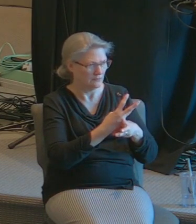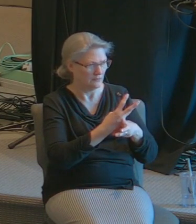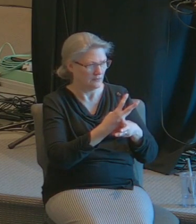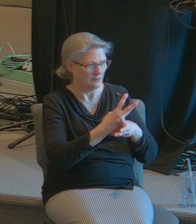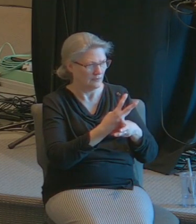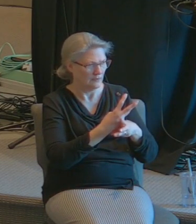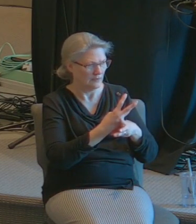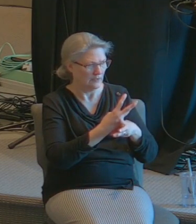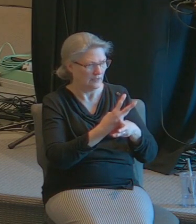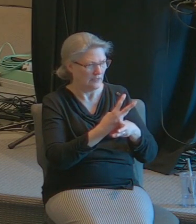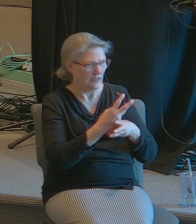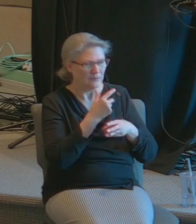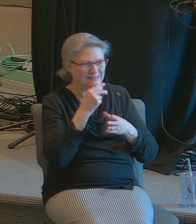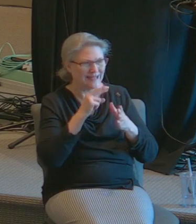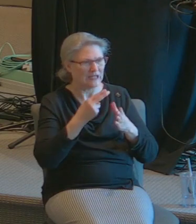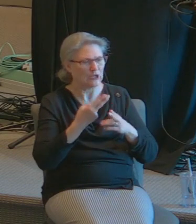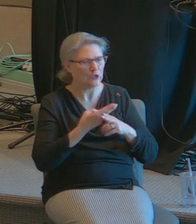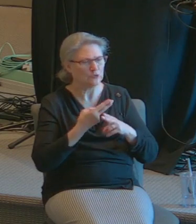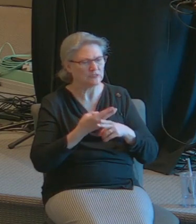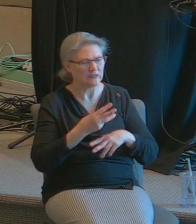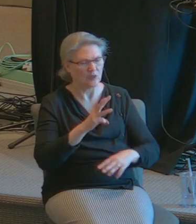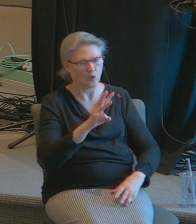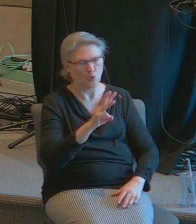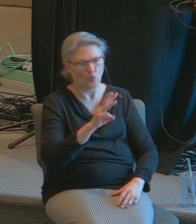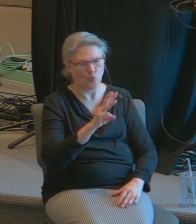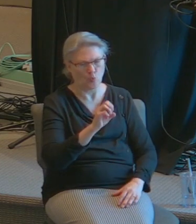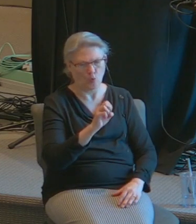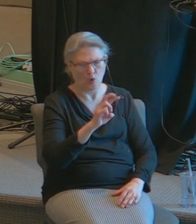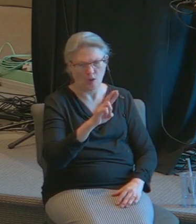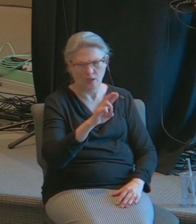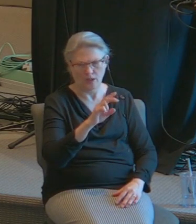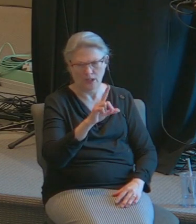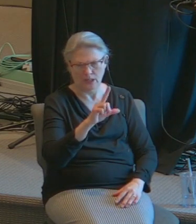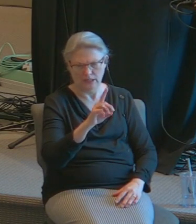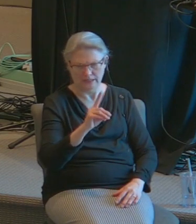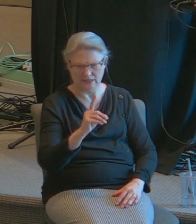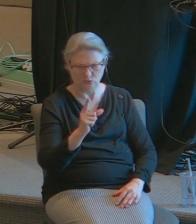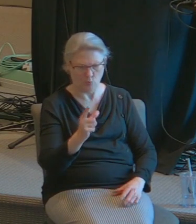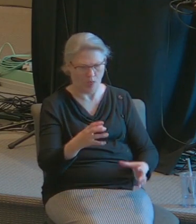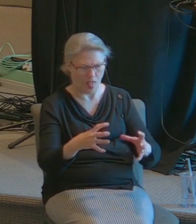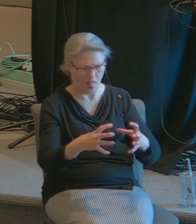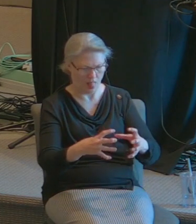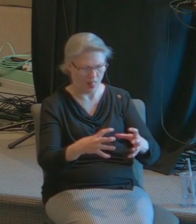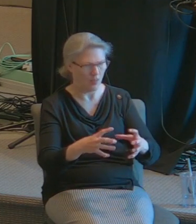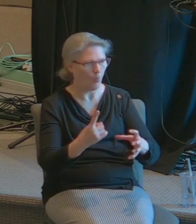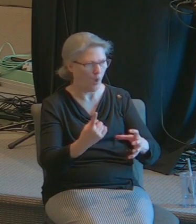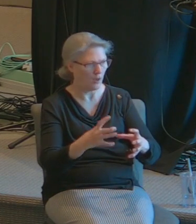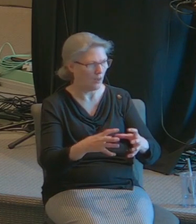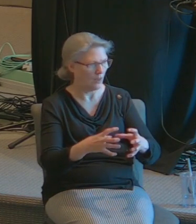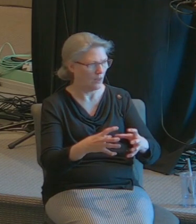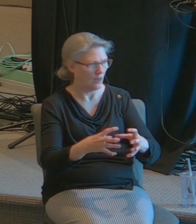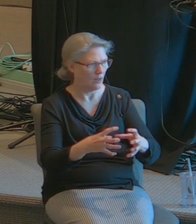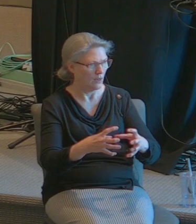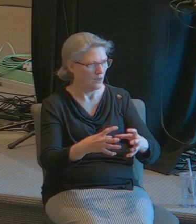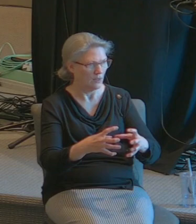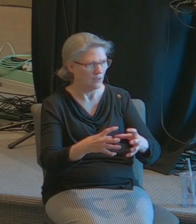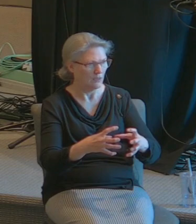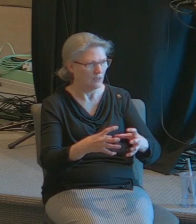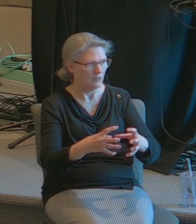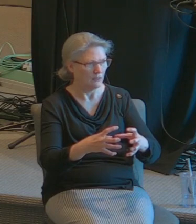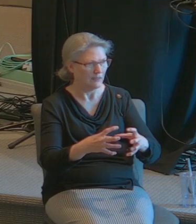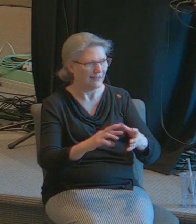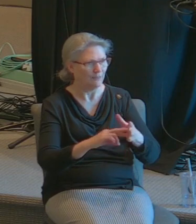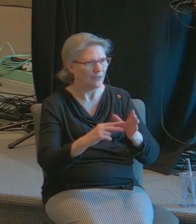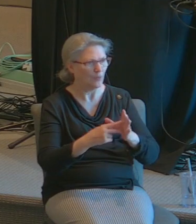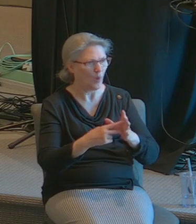he was not using the world as one entity as I mentioned to you in the beginning